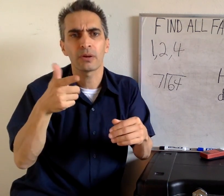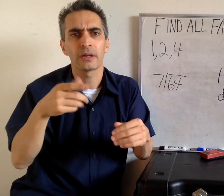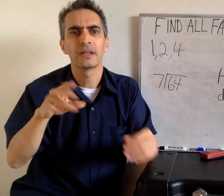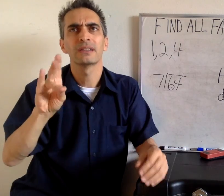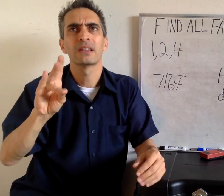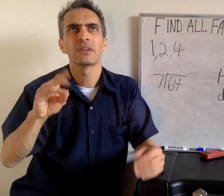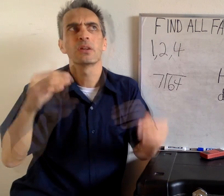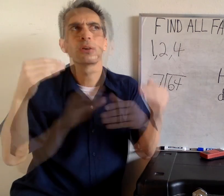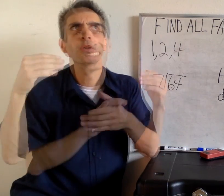21.